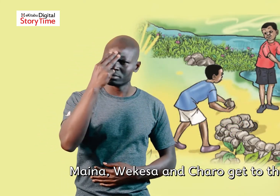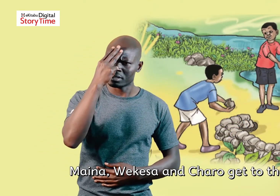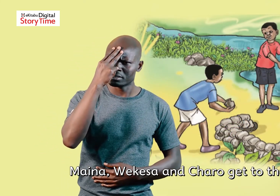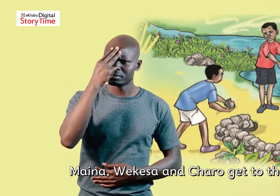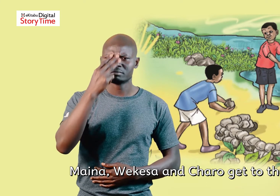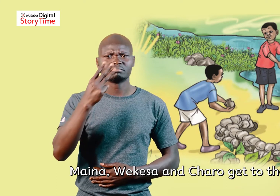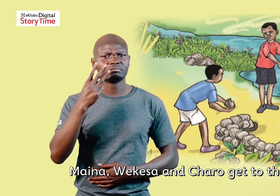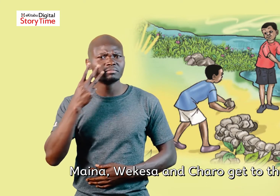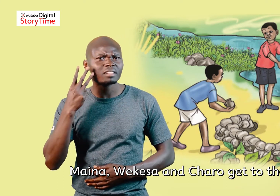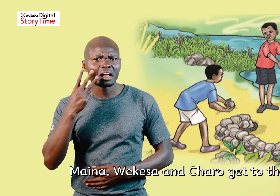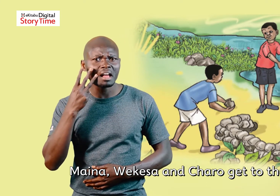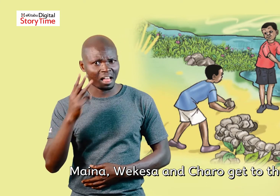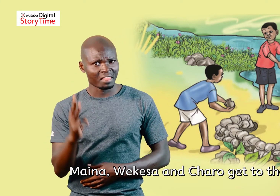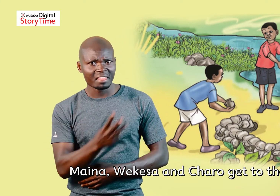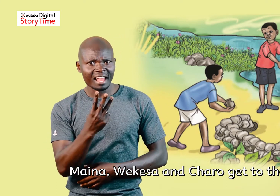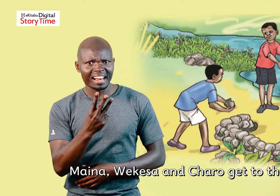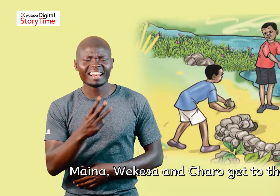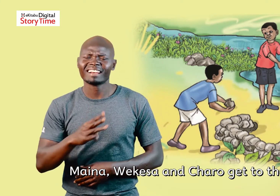Asks Wakesa and Charo get to the river